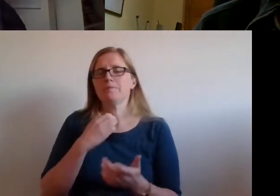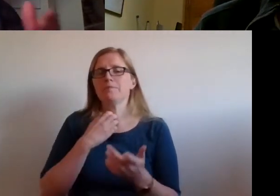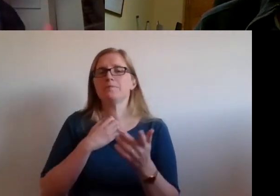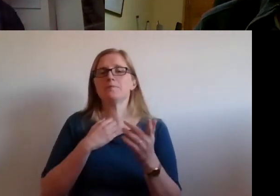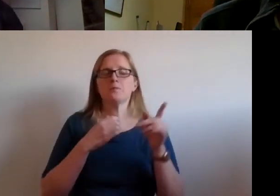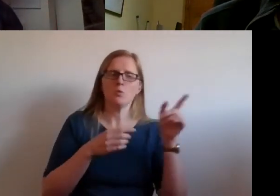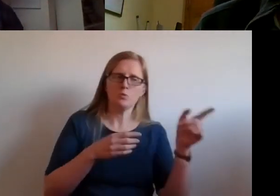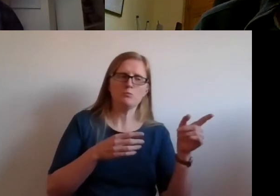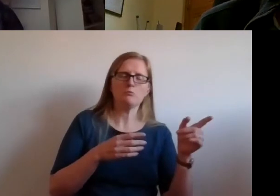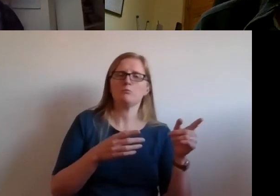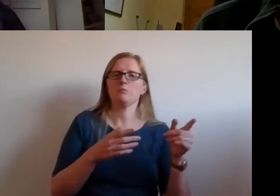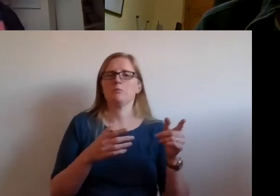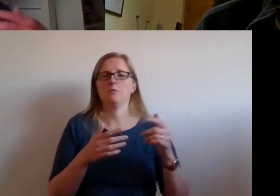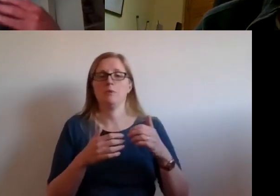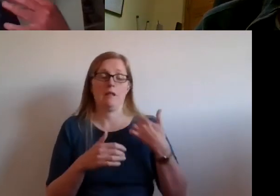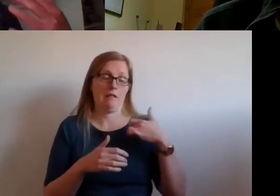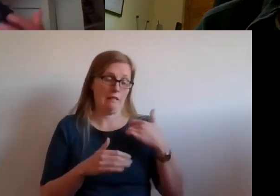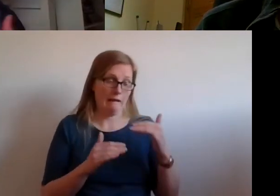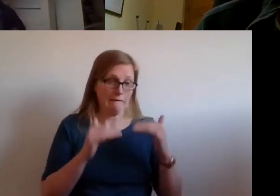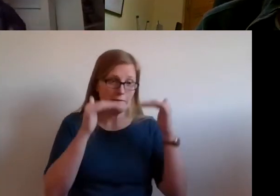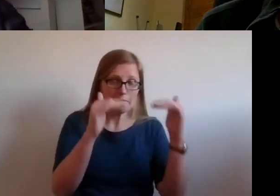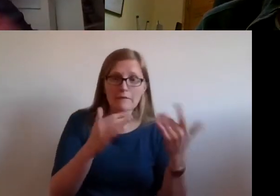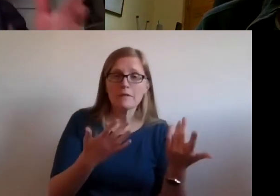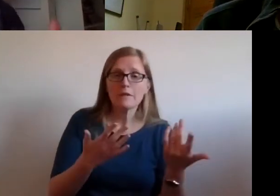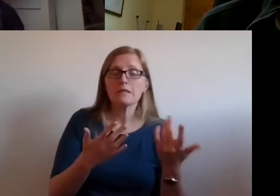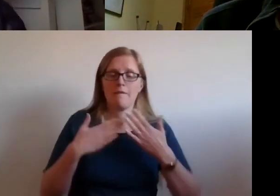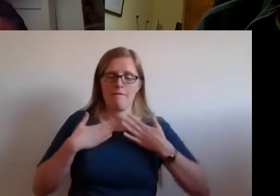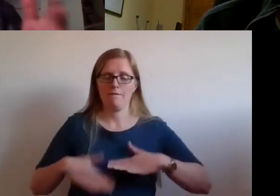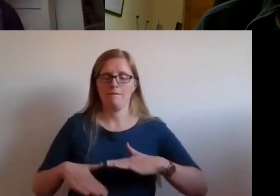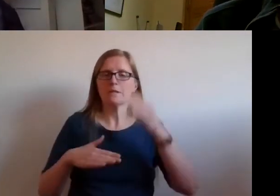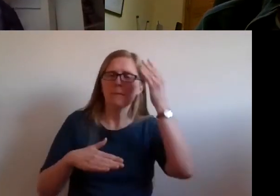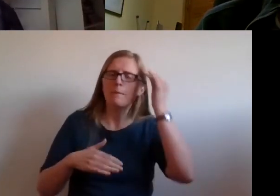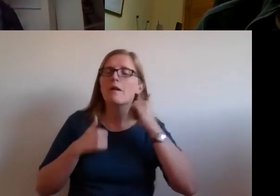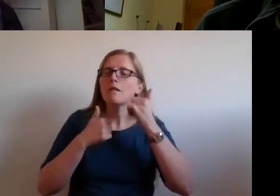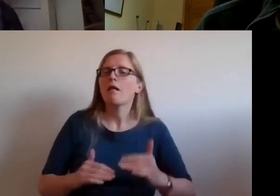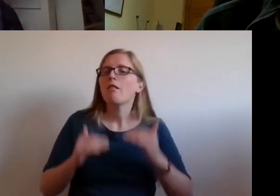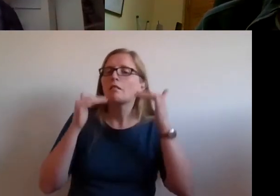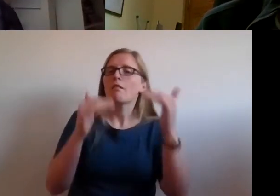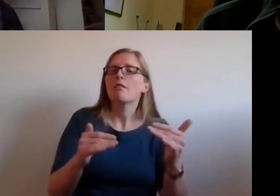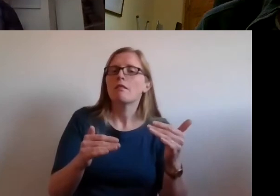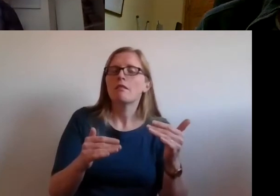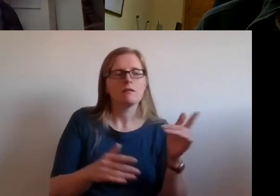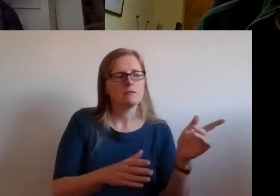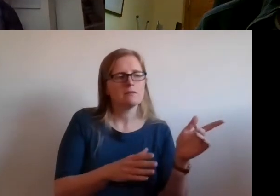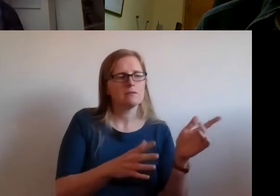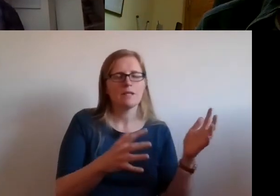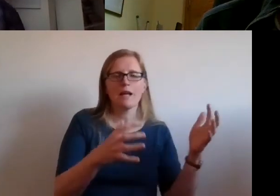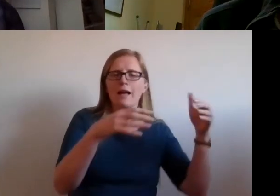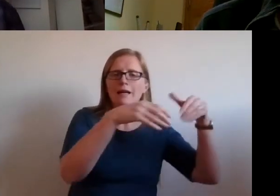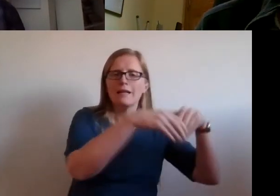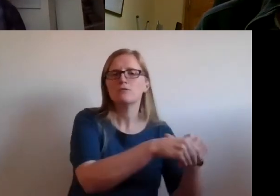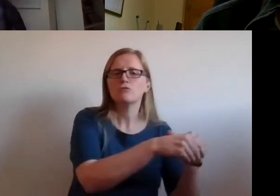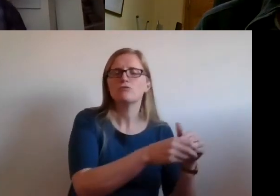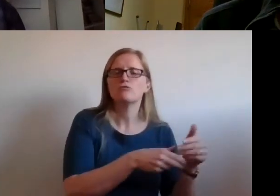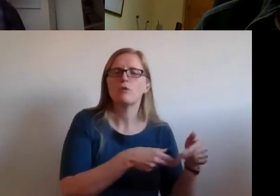health, the right to social security, is that it's a much more integrated, holistic approach, recognising that there are